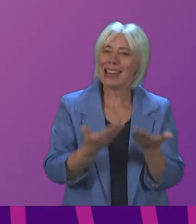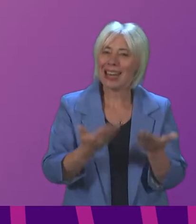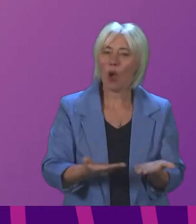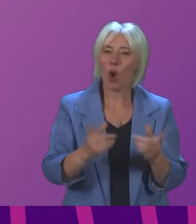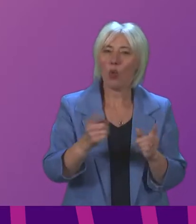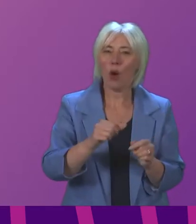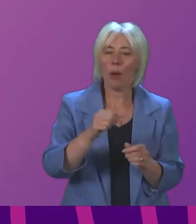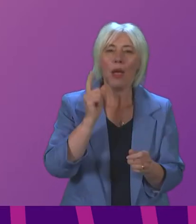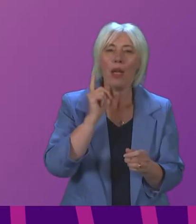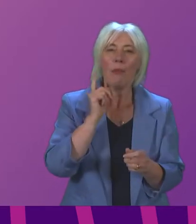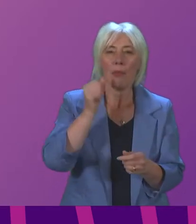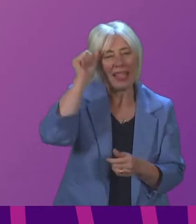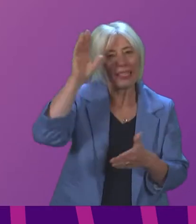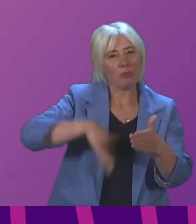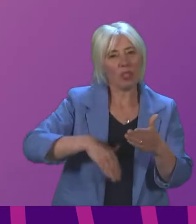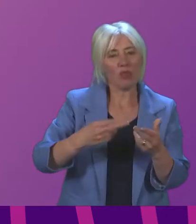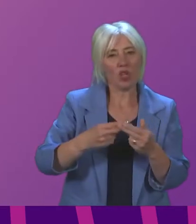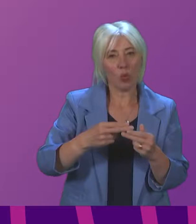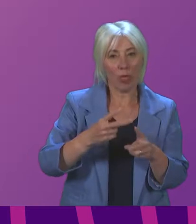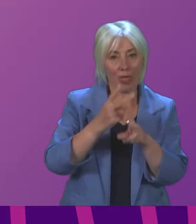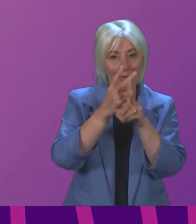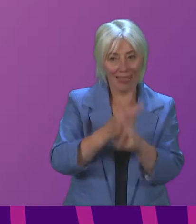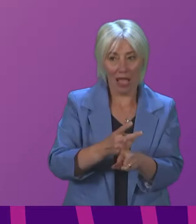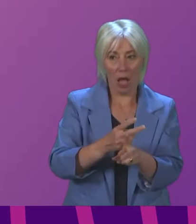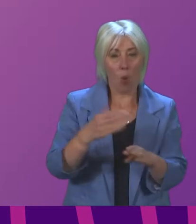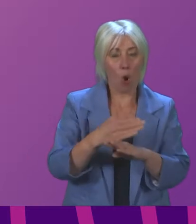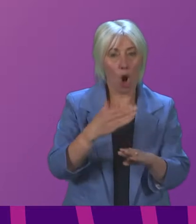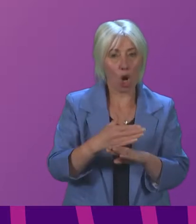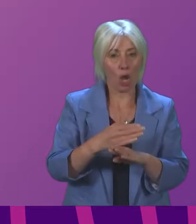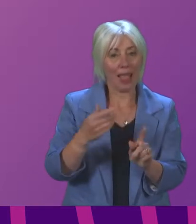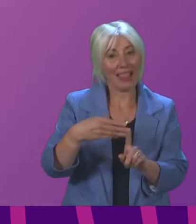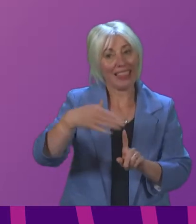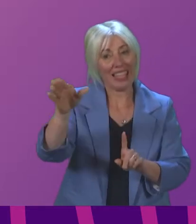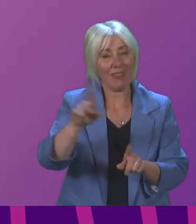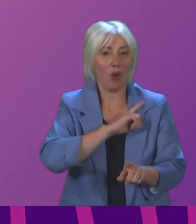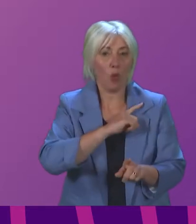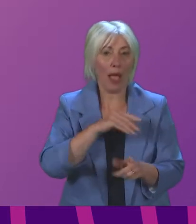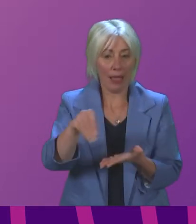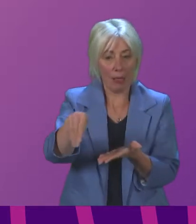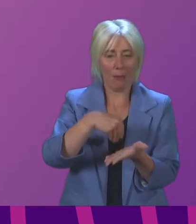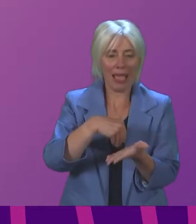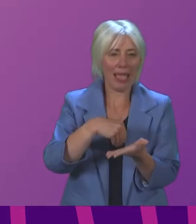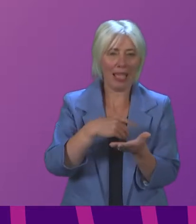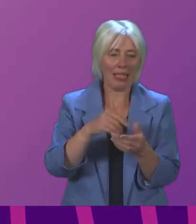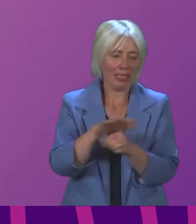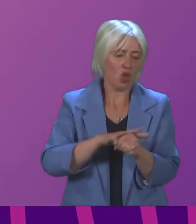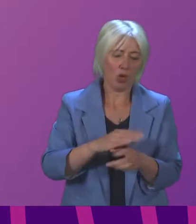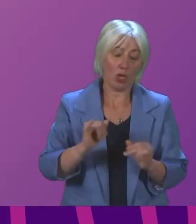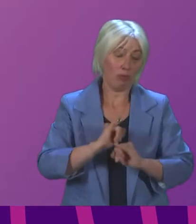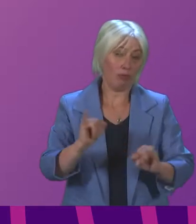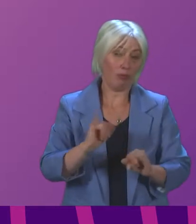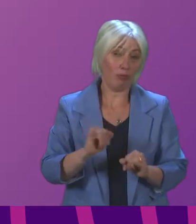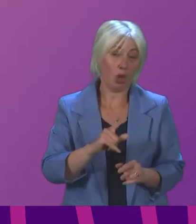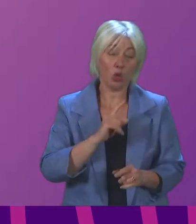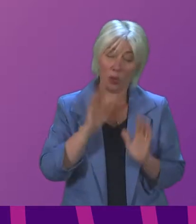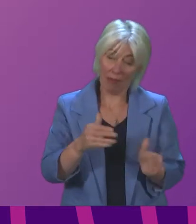experienced care workers leaving the care service because of pain conditions and that is an issue that clearly needs to be